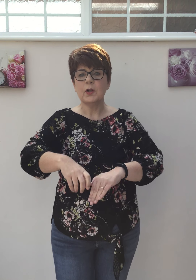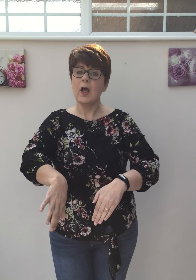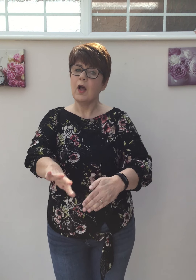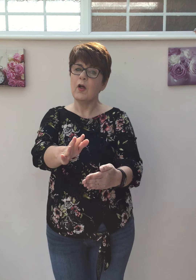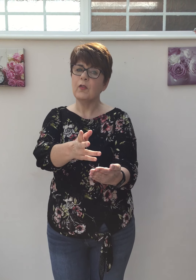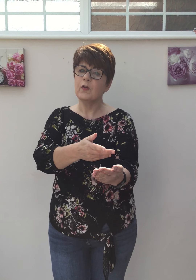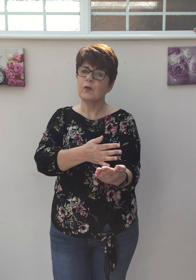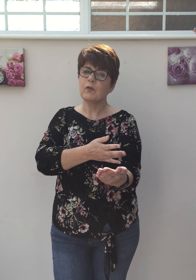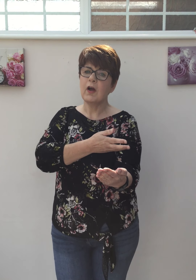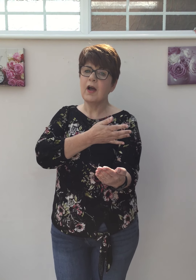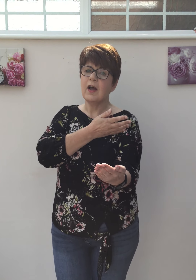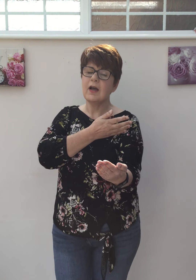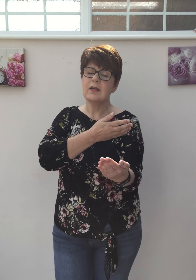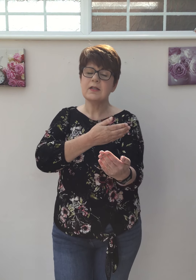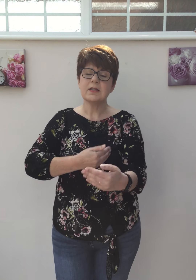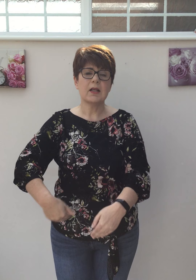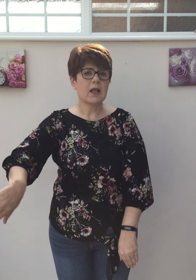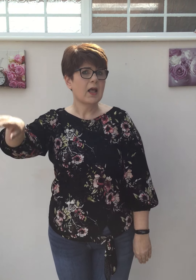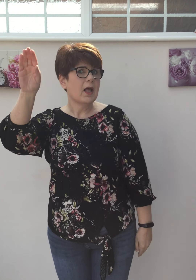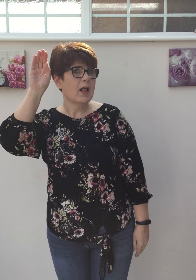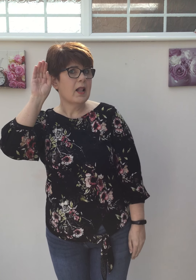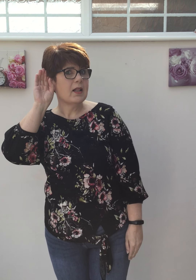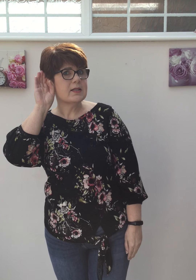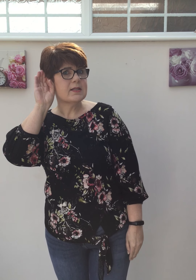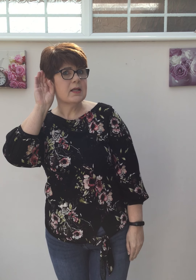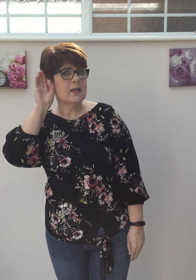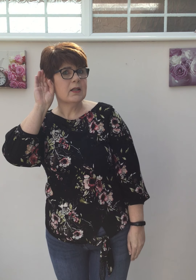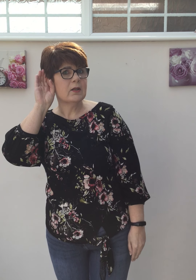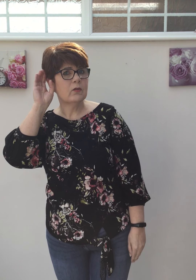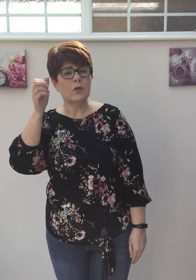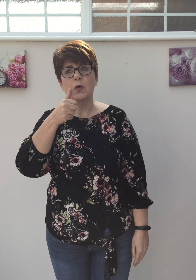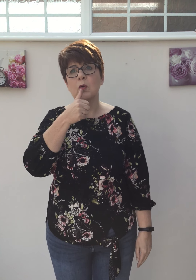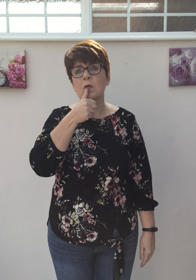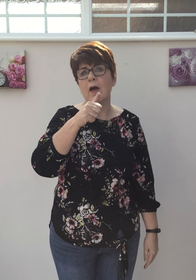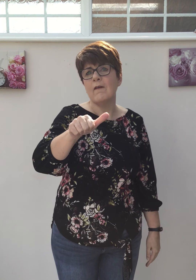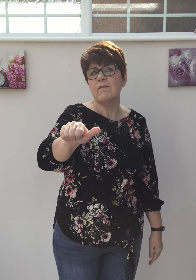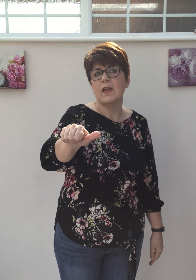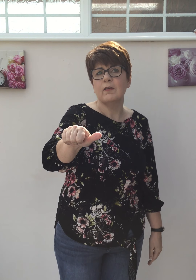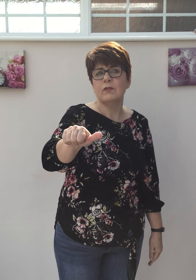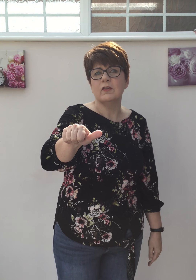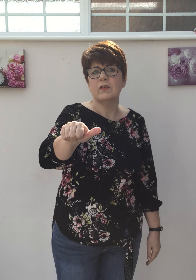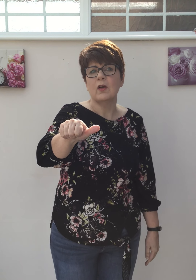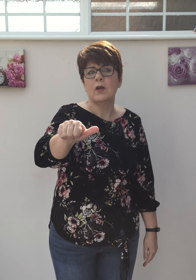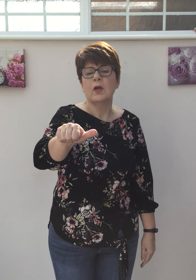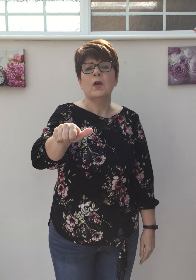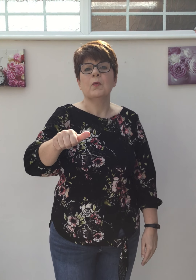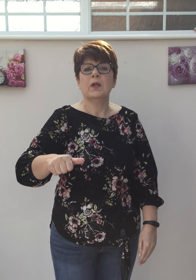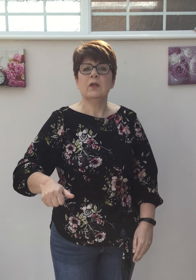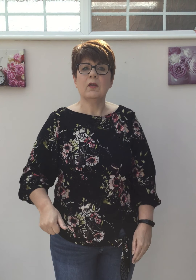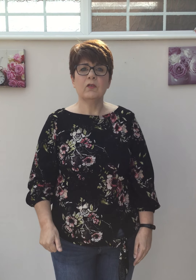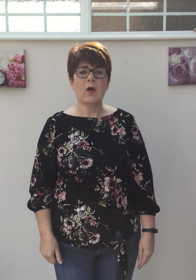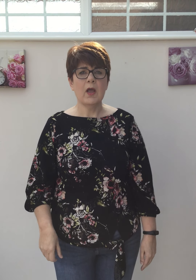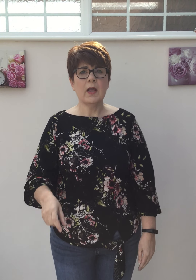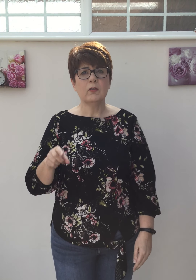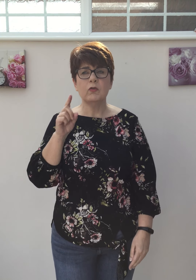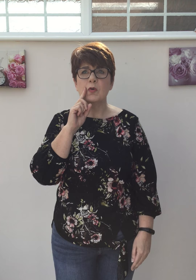on the cross Listening to our favorite song When you said you